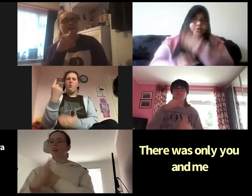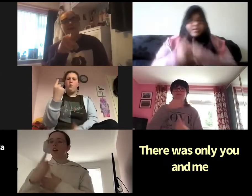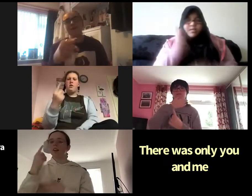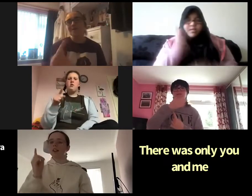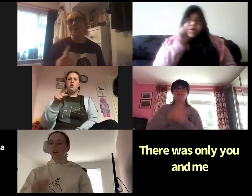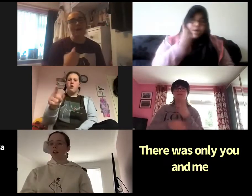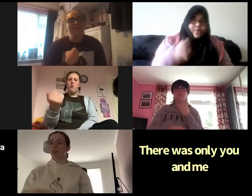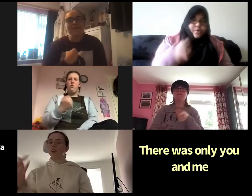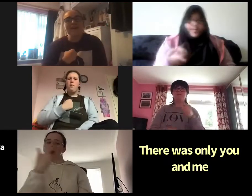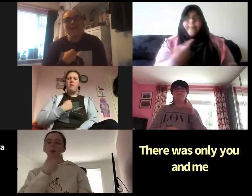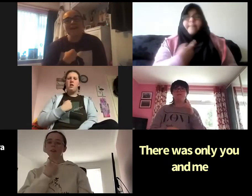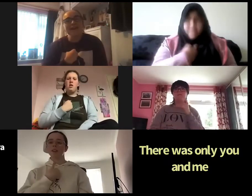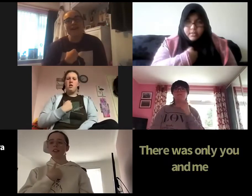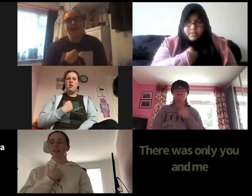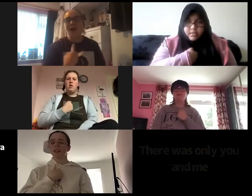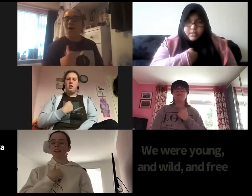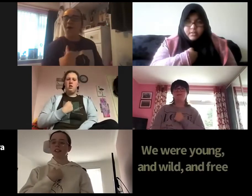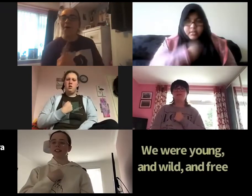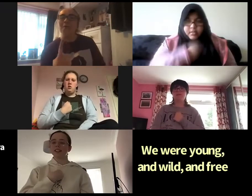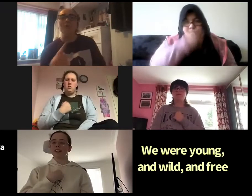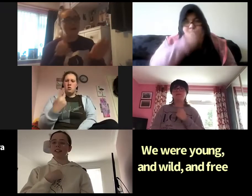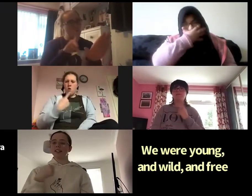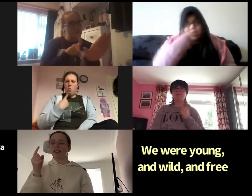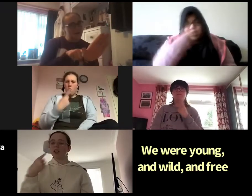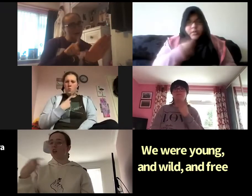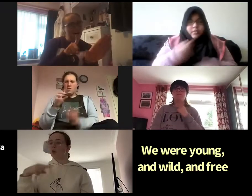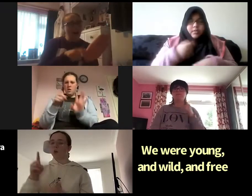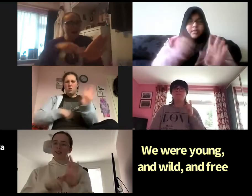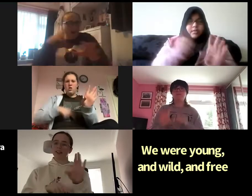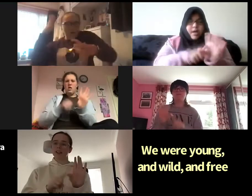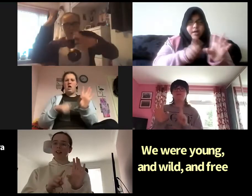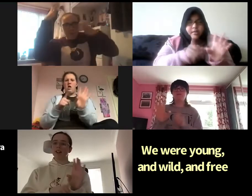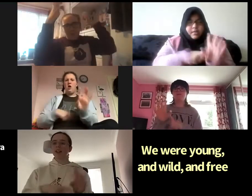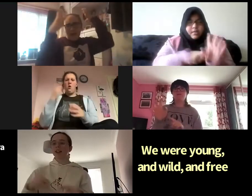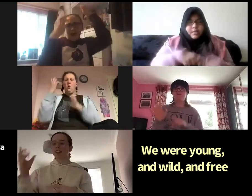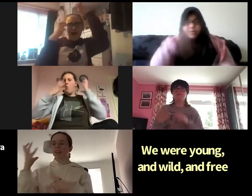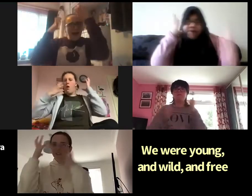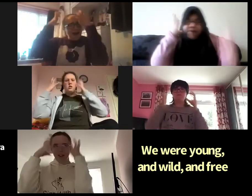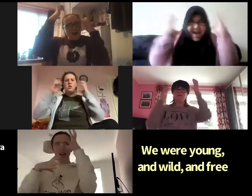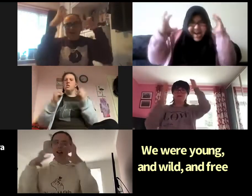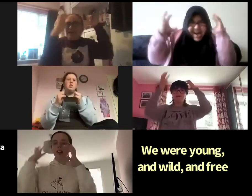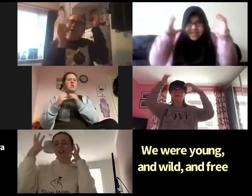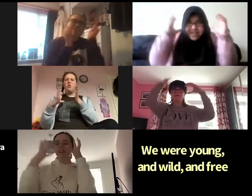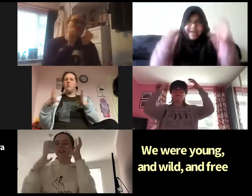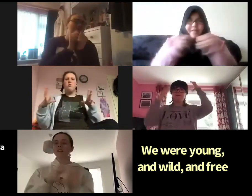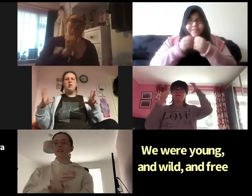you and me We were young and wild and free